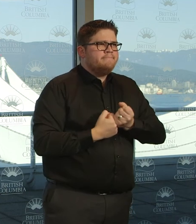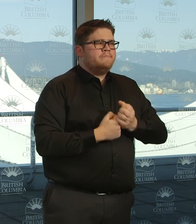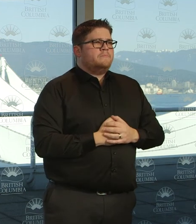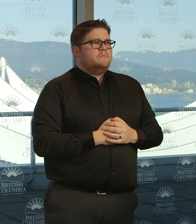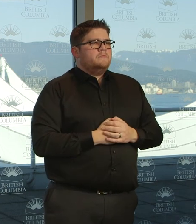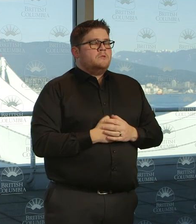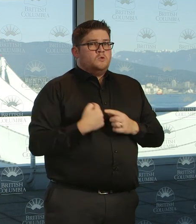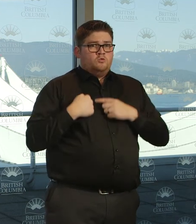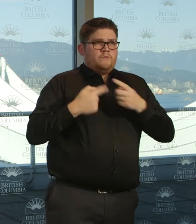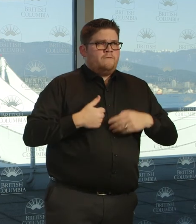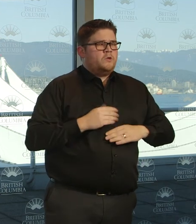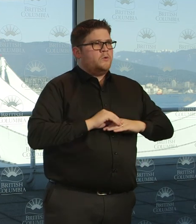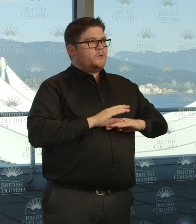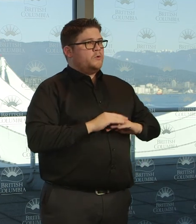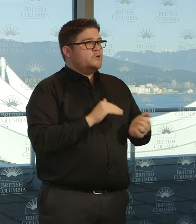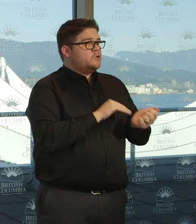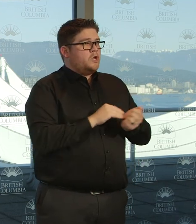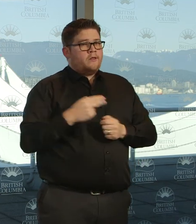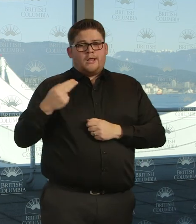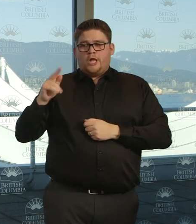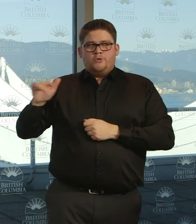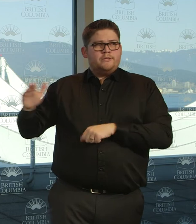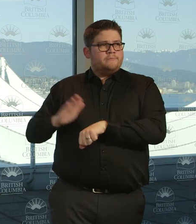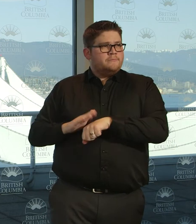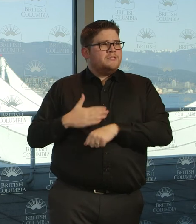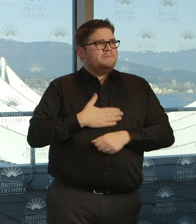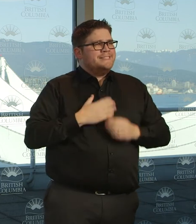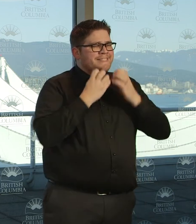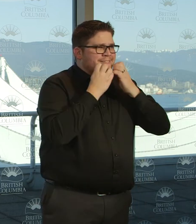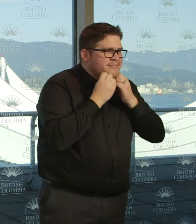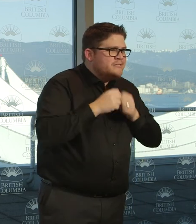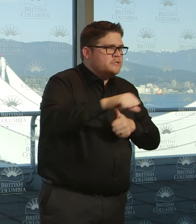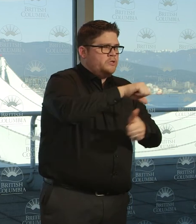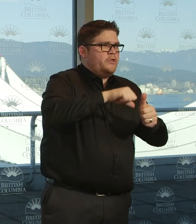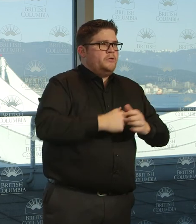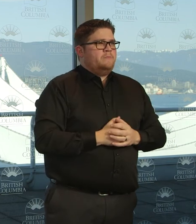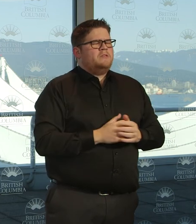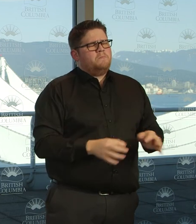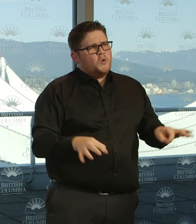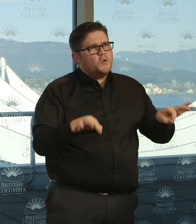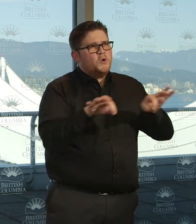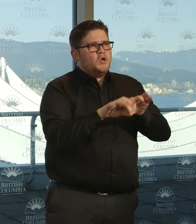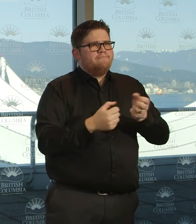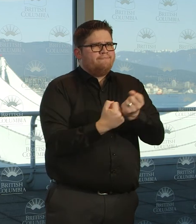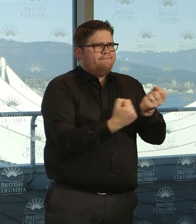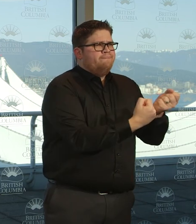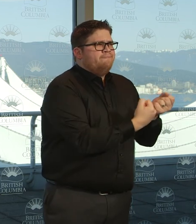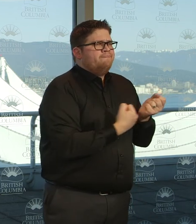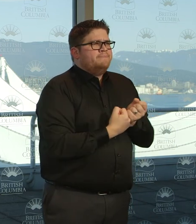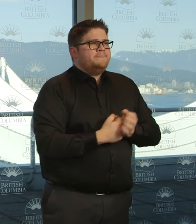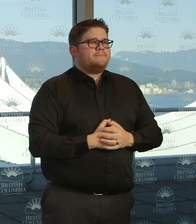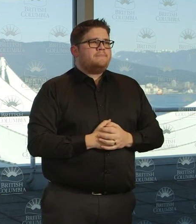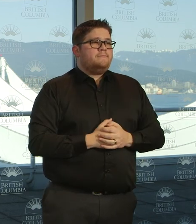from Dr. Bonnie Henry and many others around the country. So, as we've understood from the beginning, it's clear